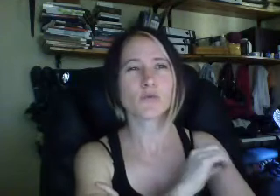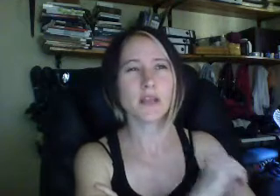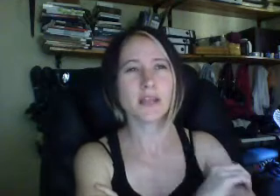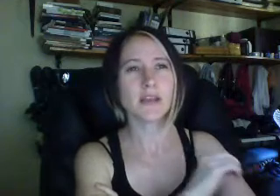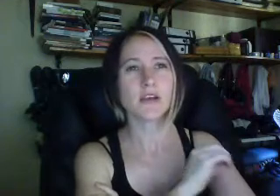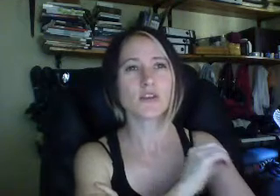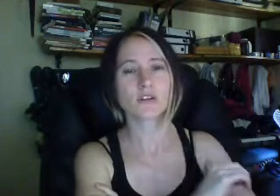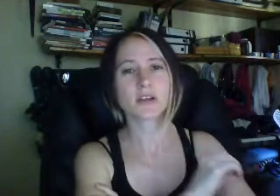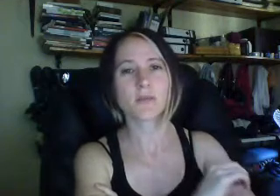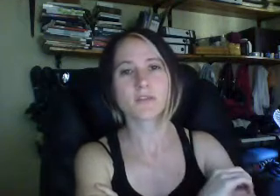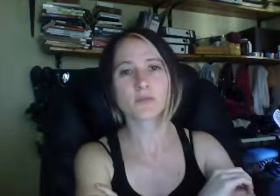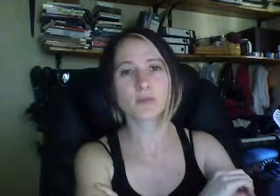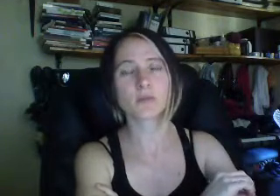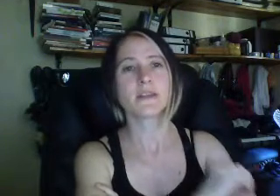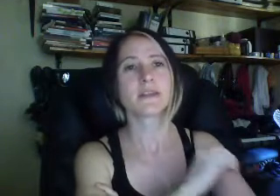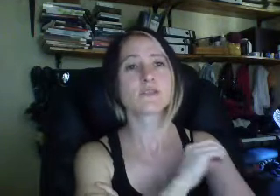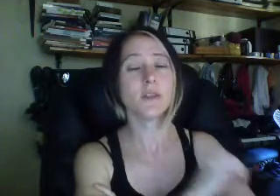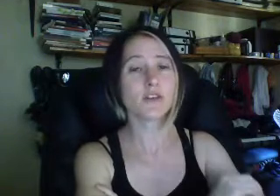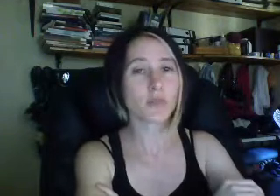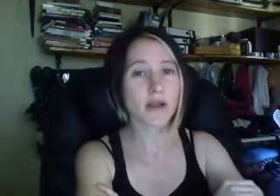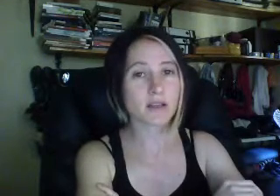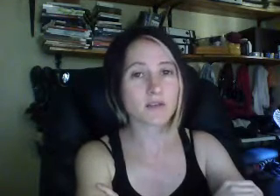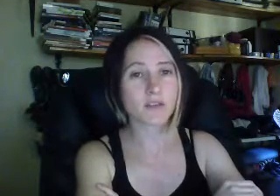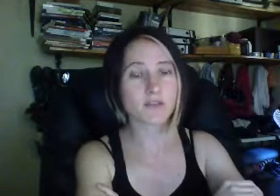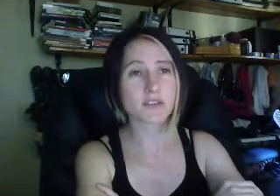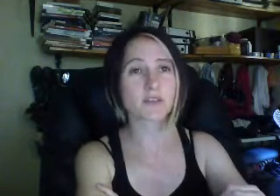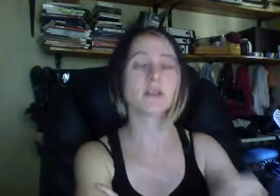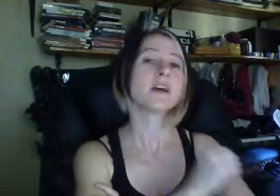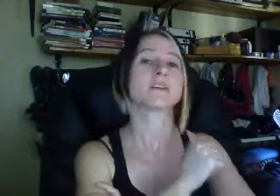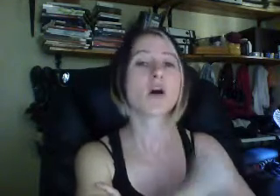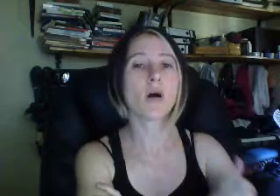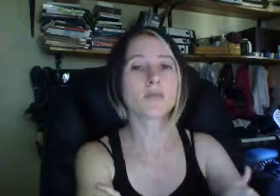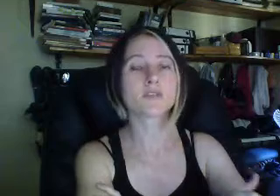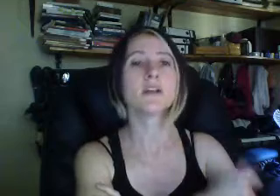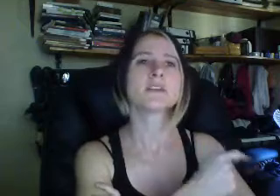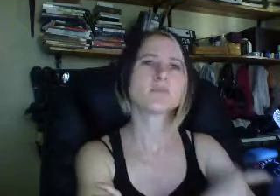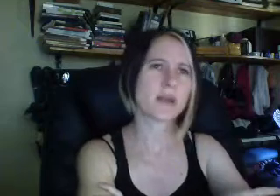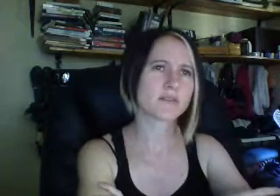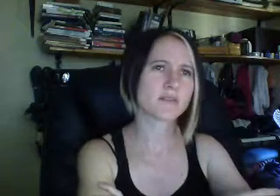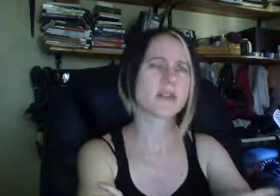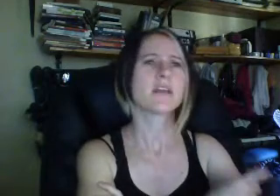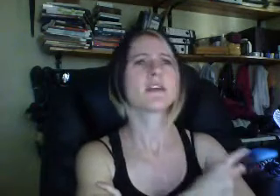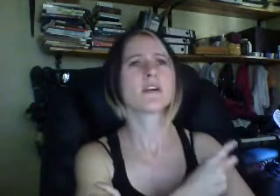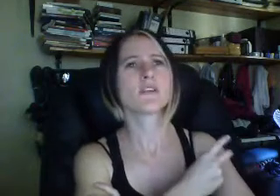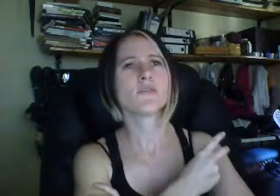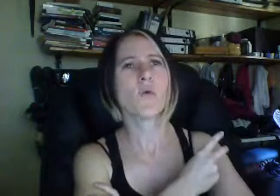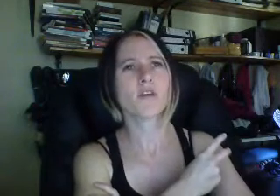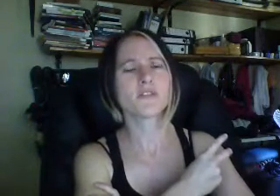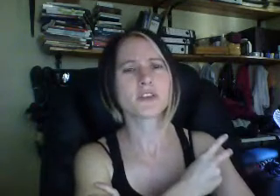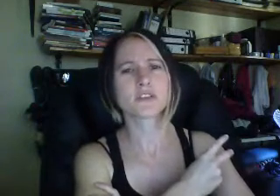are really not comfortable, that is really not practical for the physical, it is harmful, it is painful, more often than